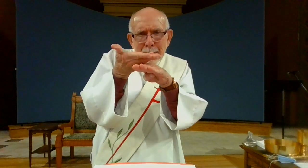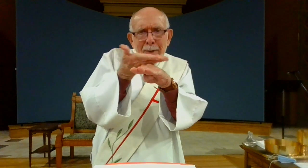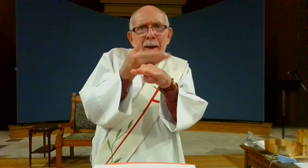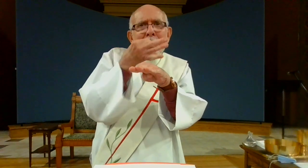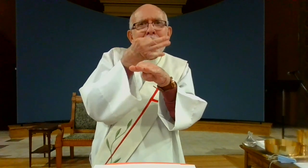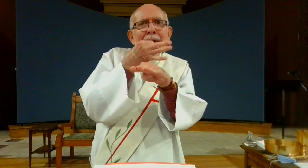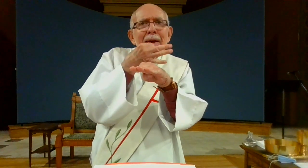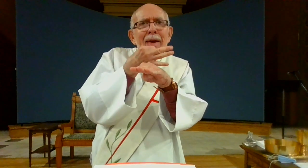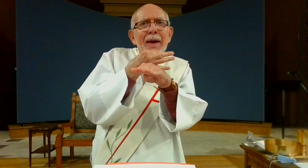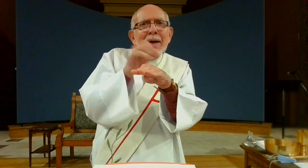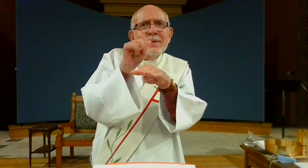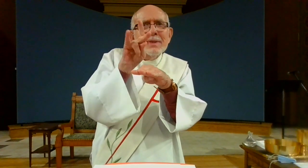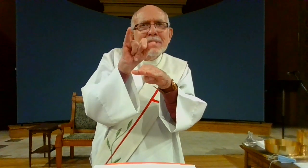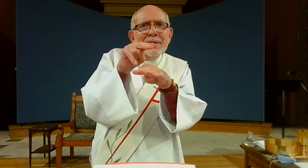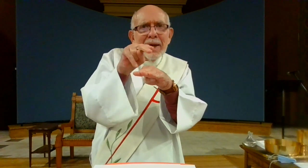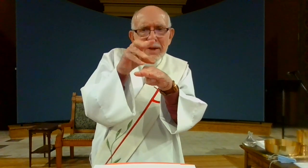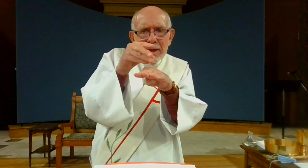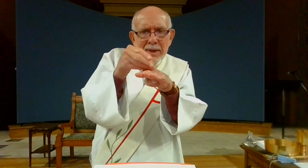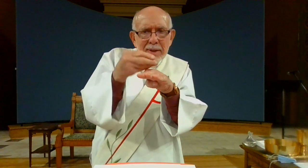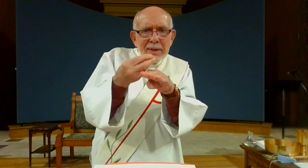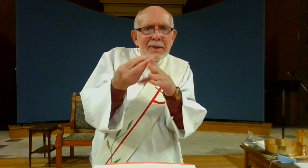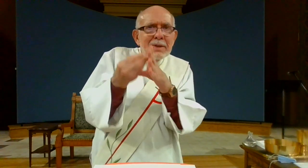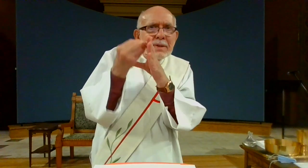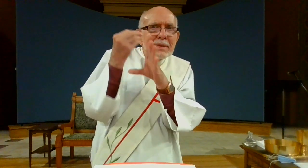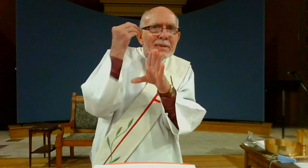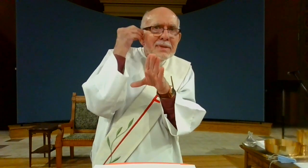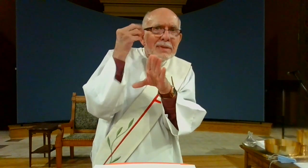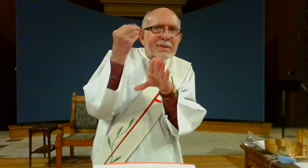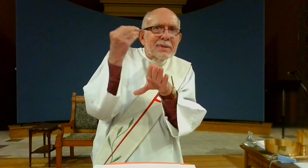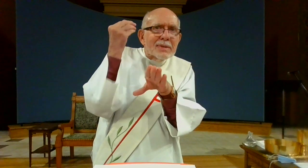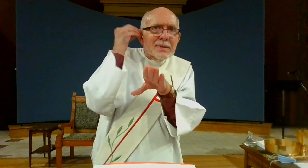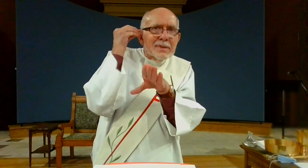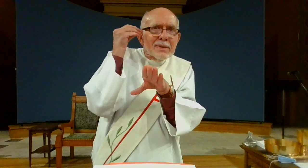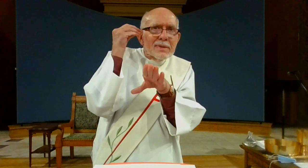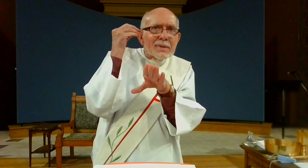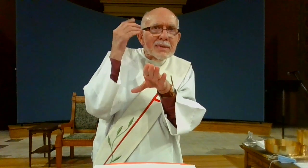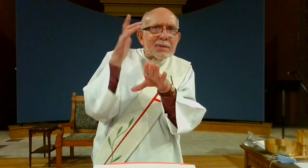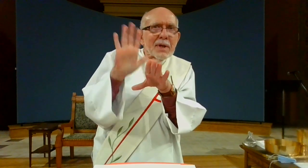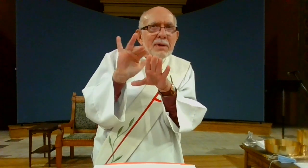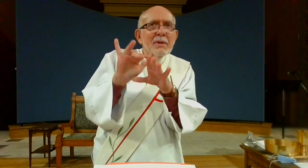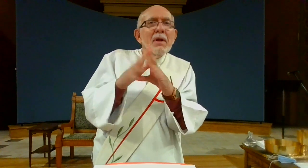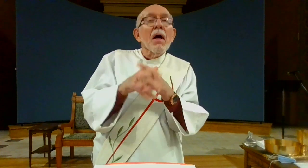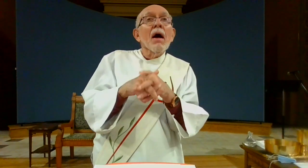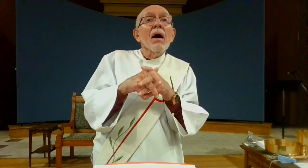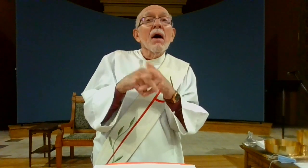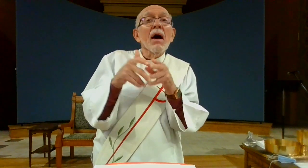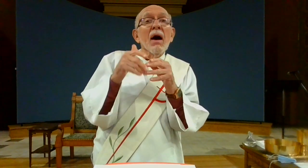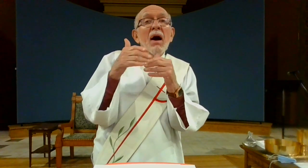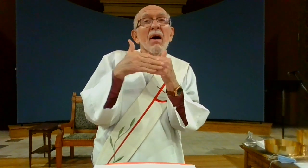just thin layer of skin from my thigh and put that in to patch the